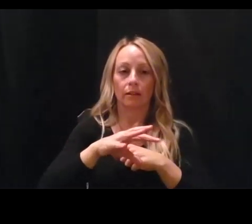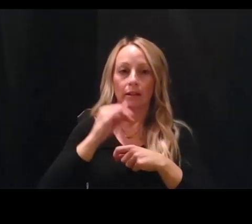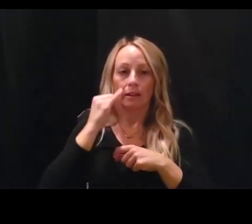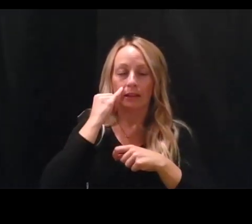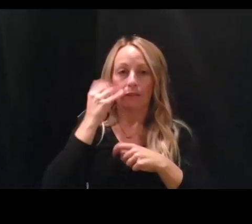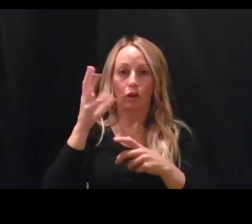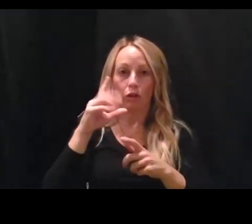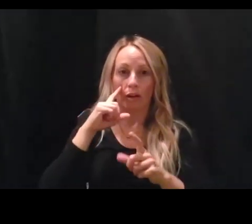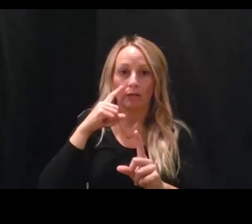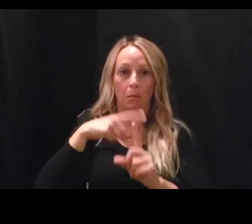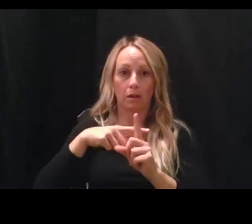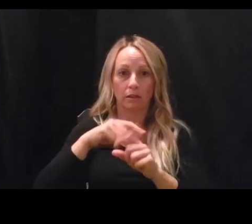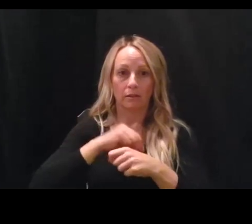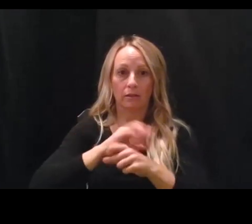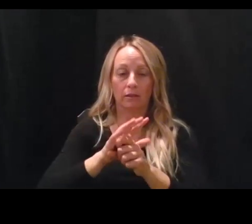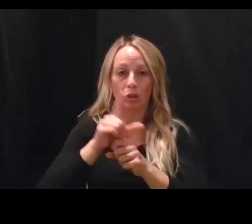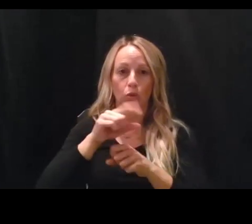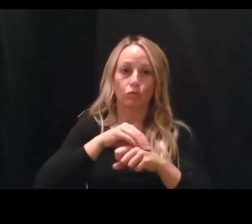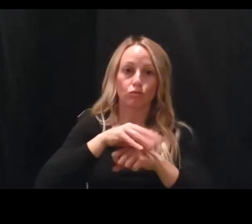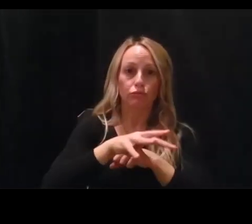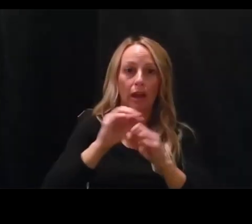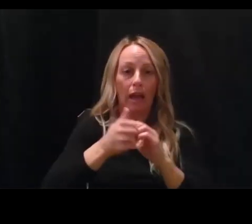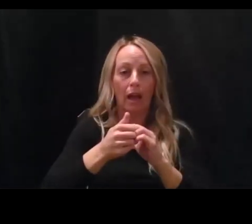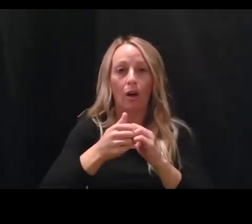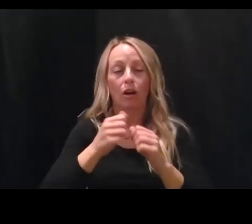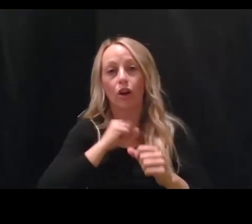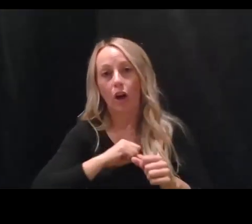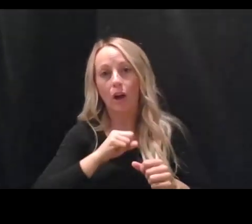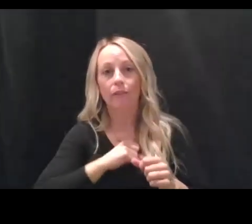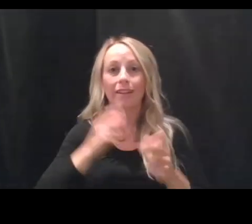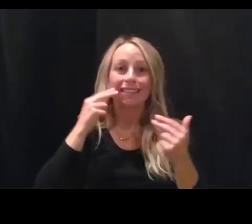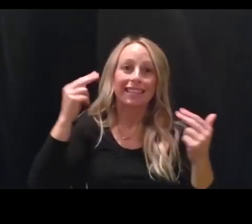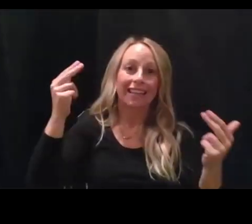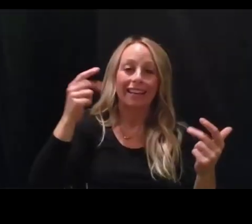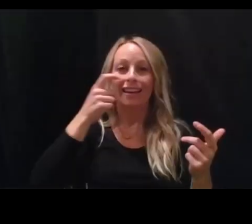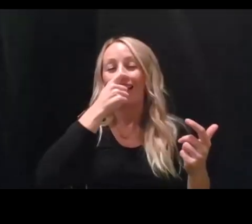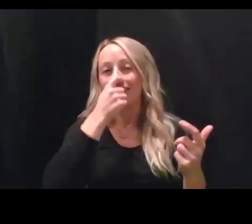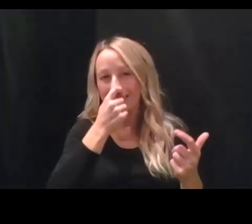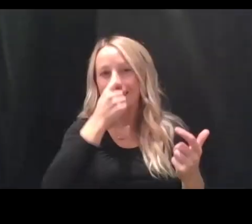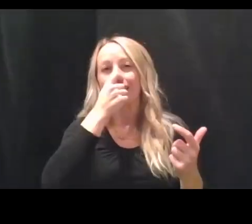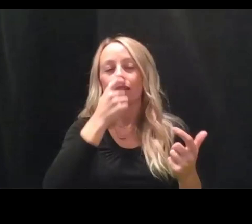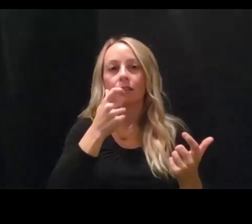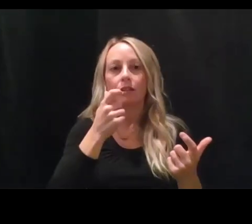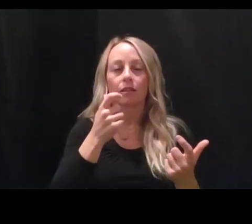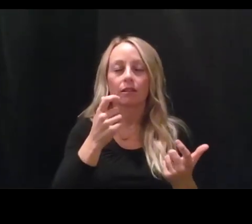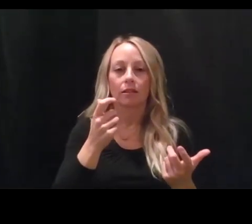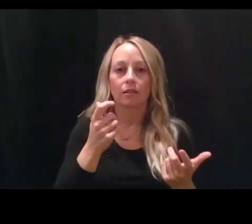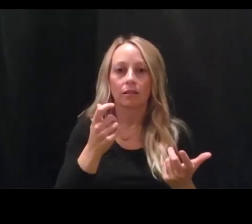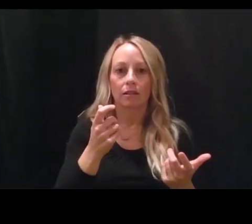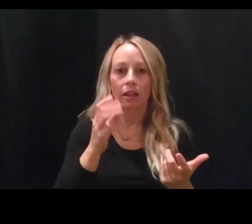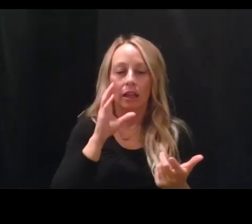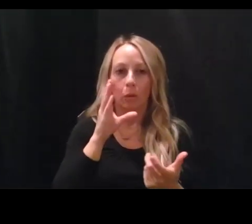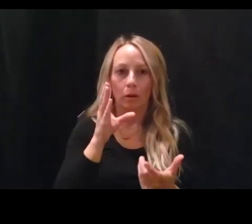and shout and sing or cough and sneeze, they stop a large proportion of the